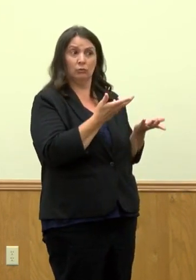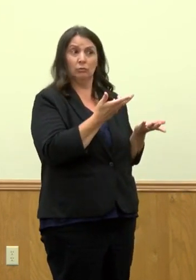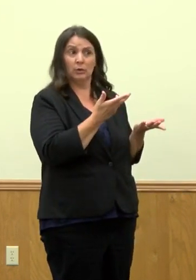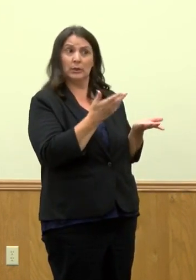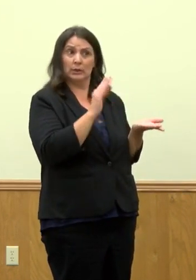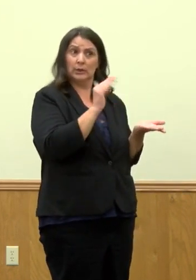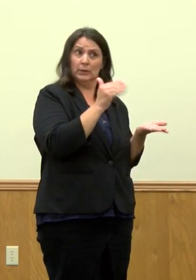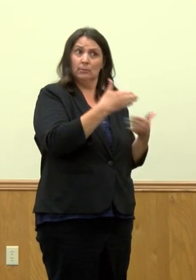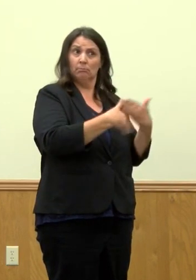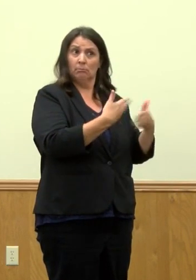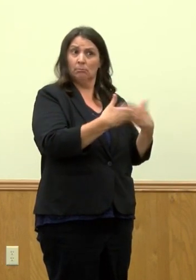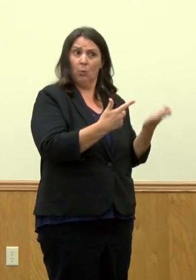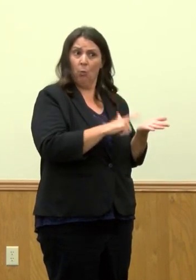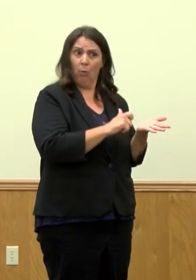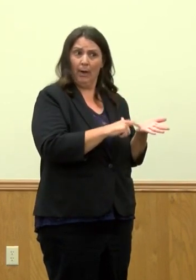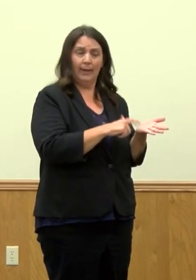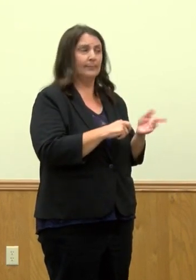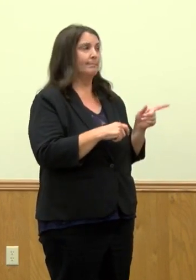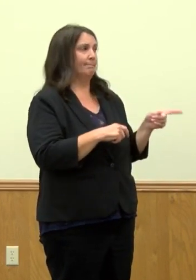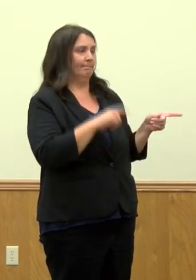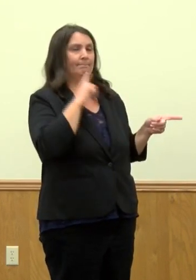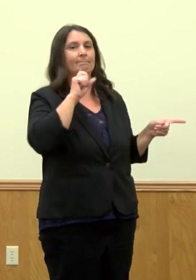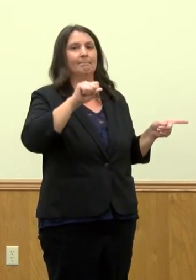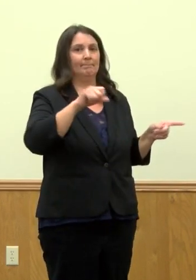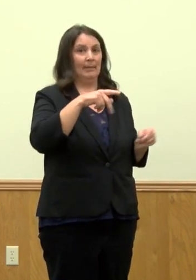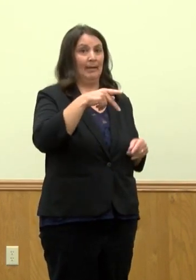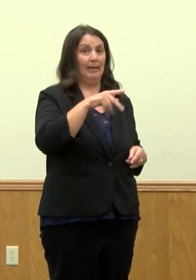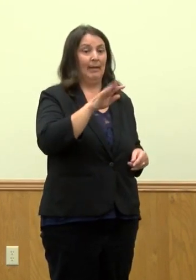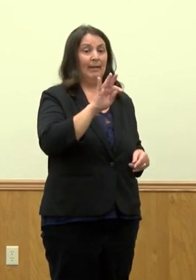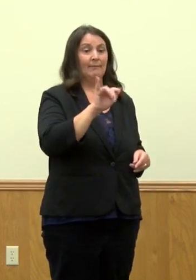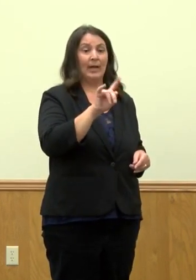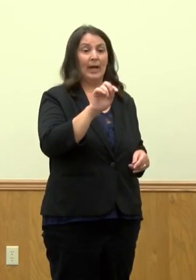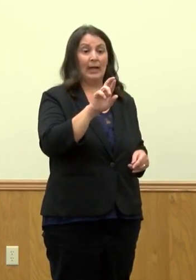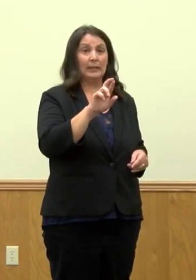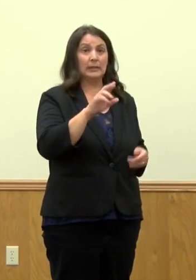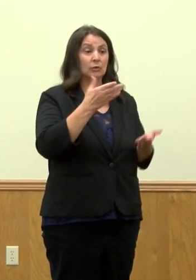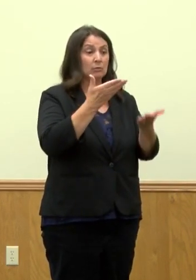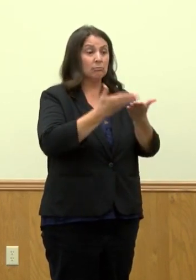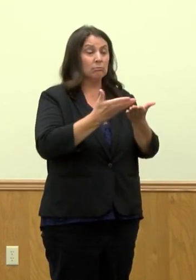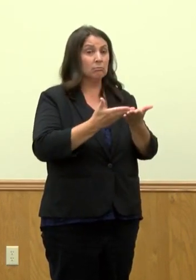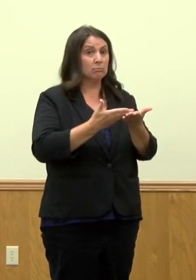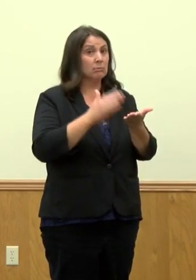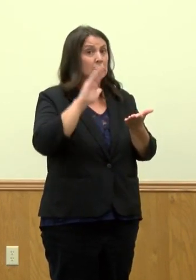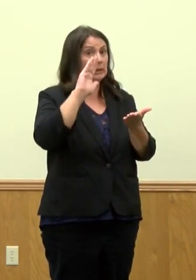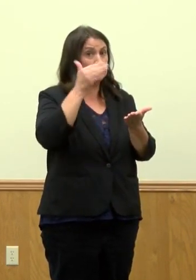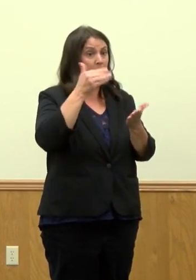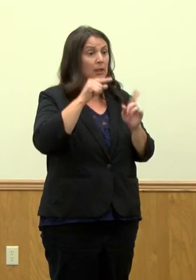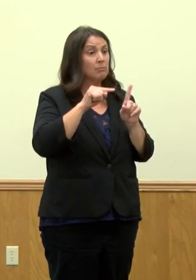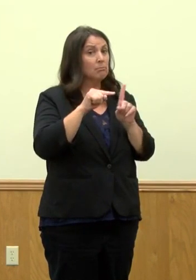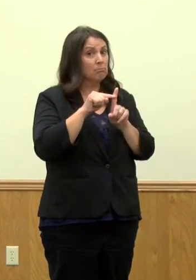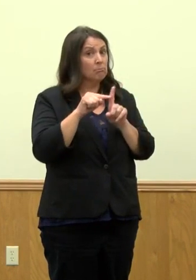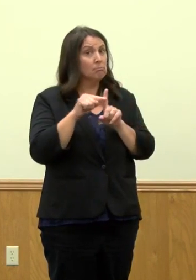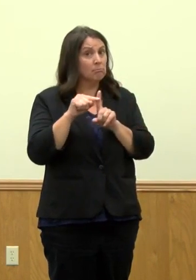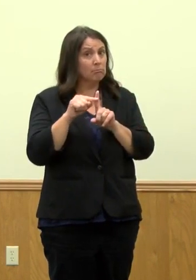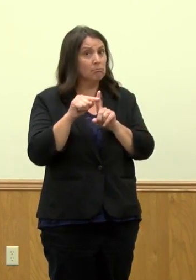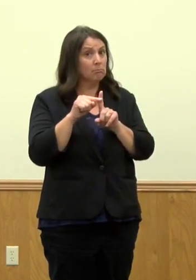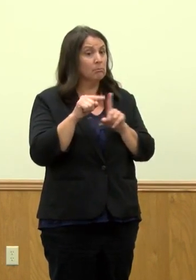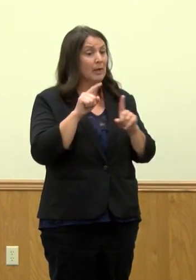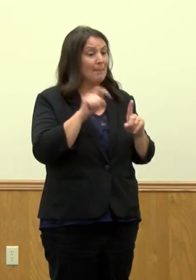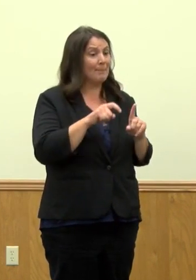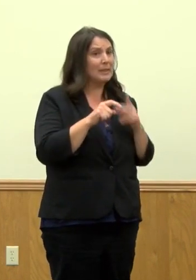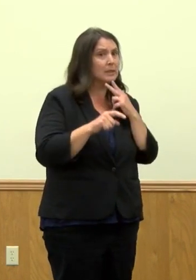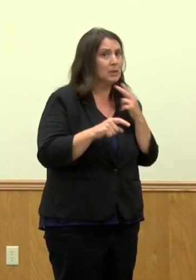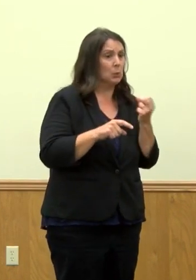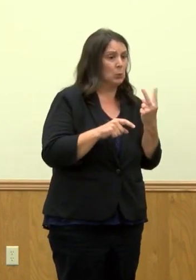Yeah, so the Pfizer data has been very promising, especially for the younger. As of now, as I said, it's 12 years and